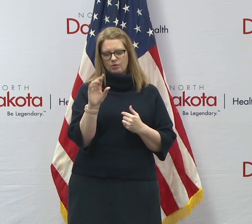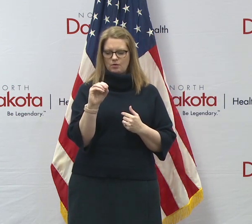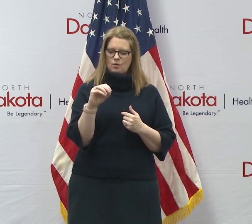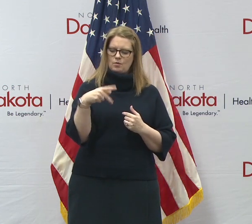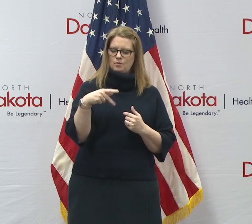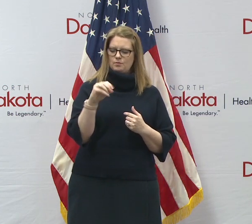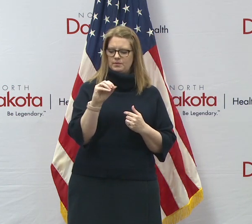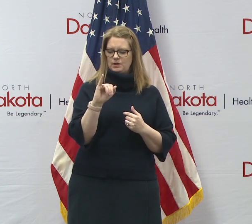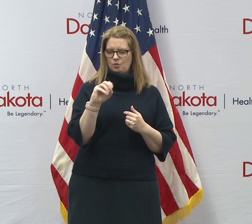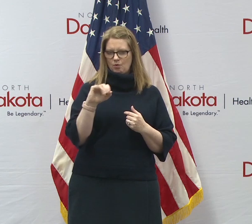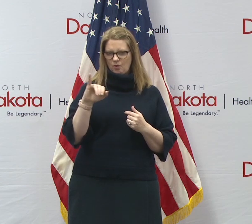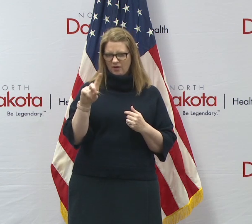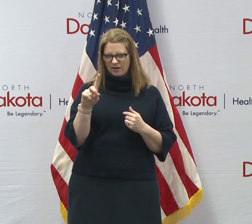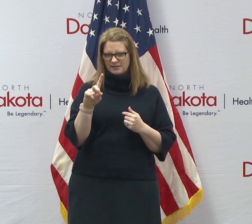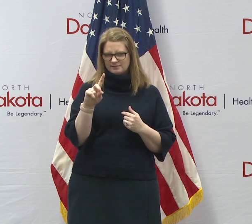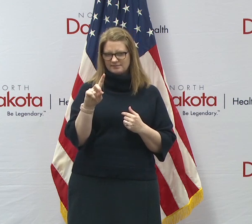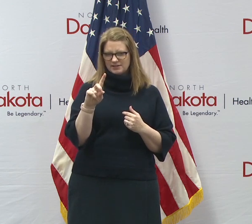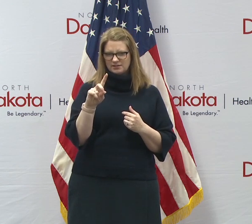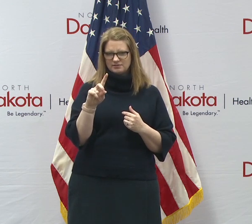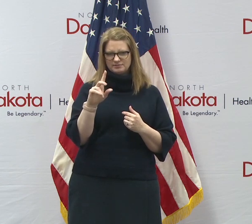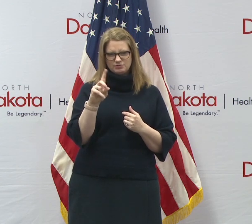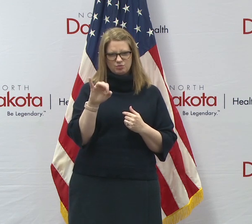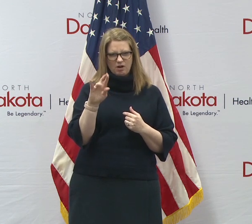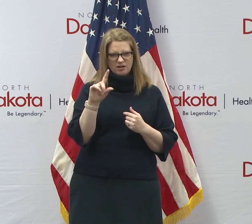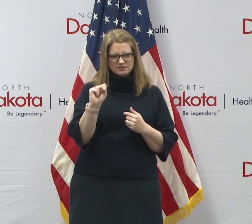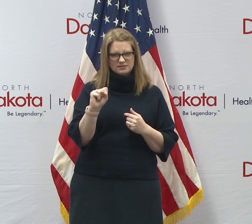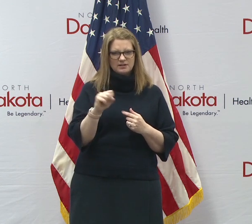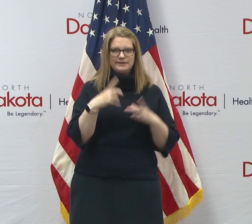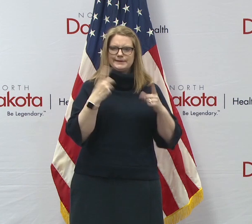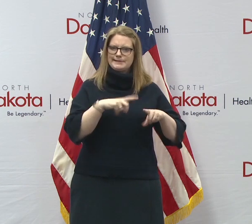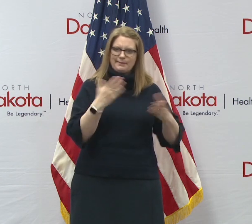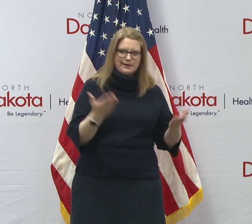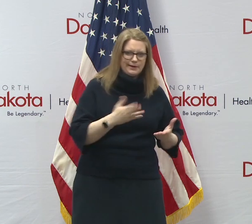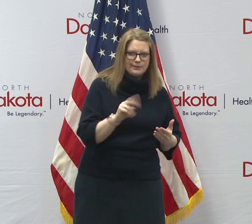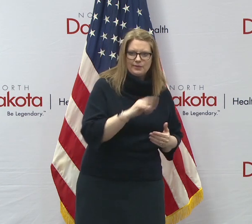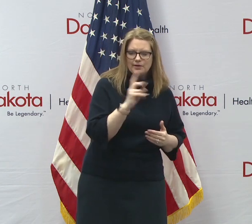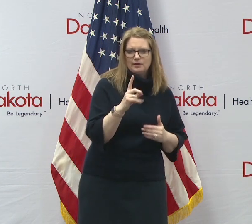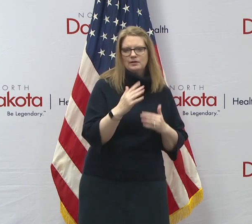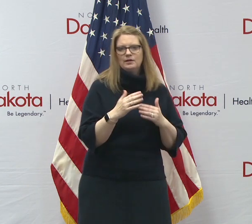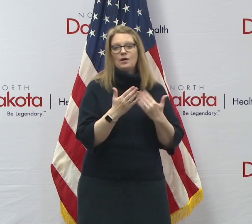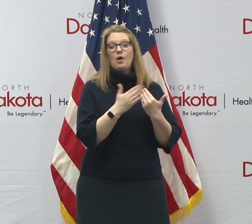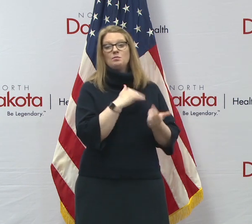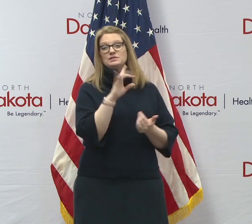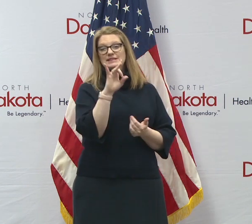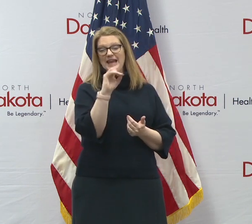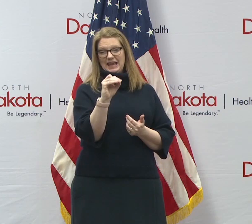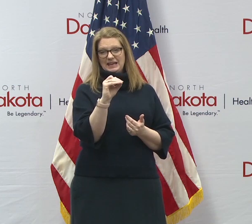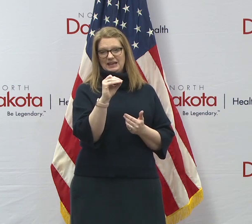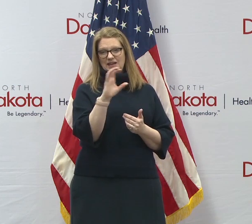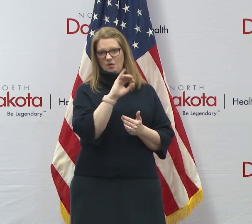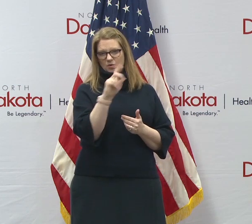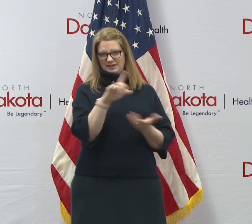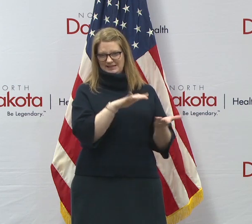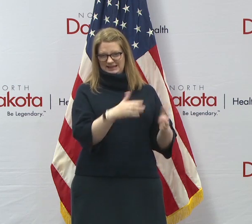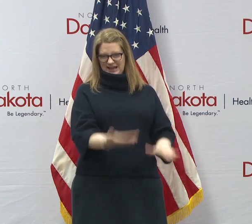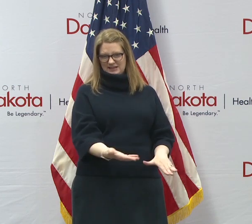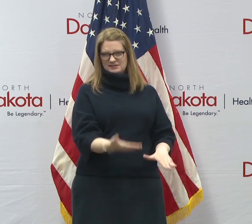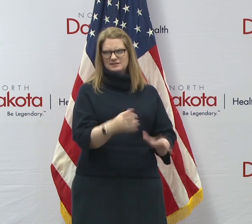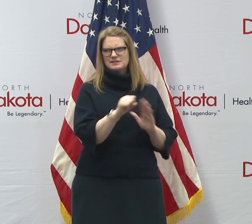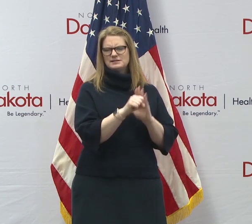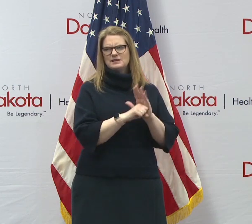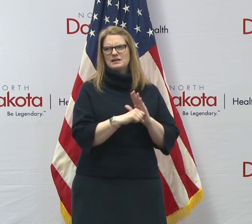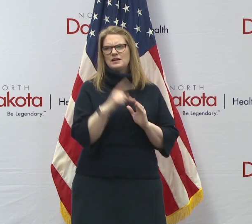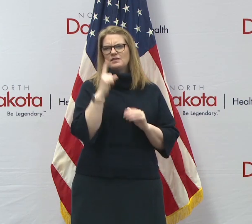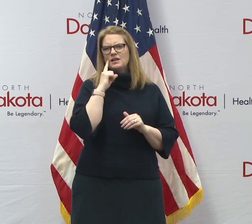around the country. That was, uh, certainly been in the news. And here in North Dakota, we had nearly 80 overdose deaths a couple of years ago in the state. I think